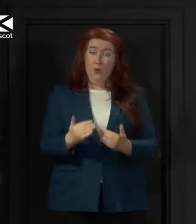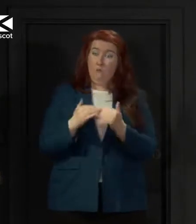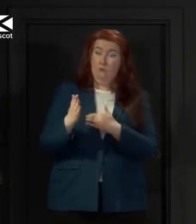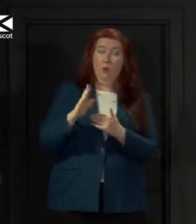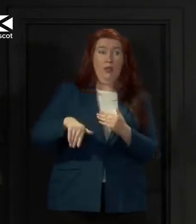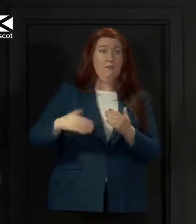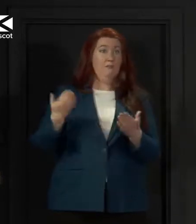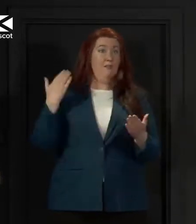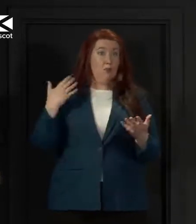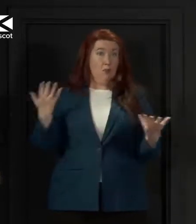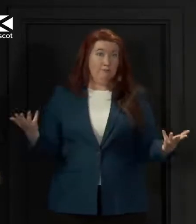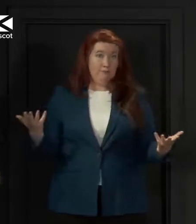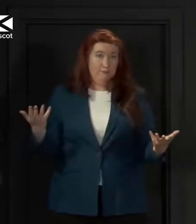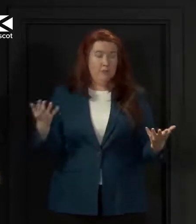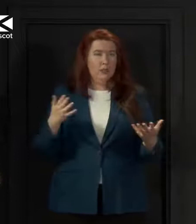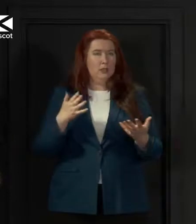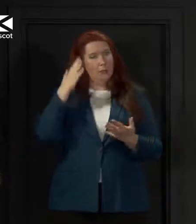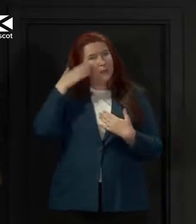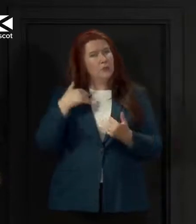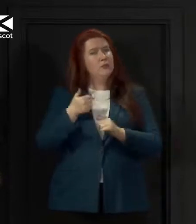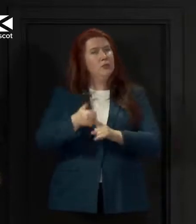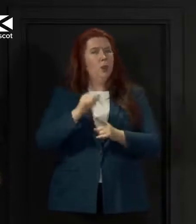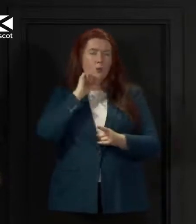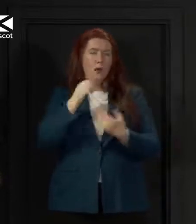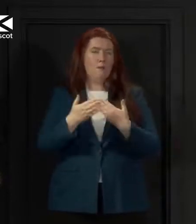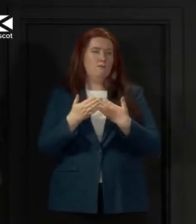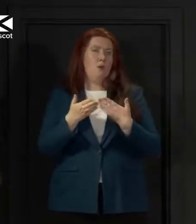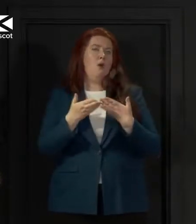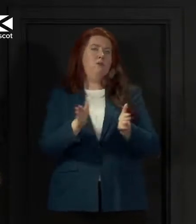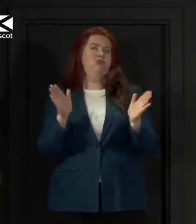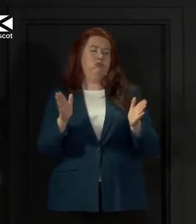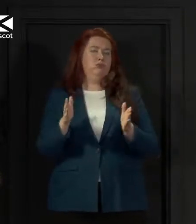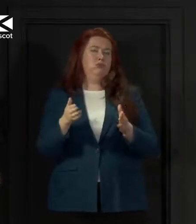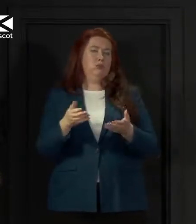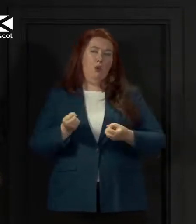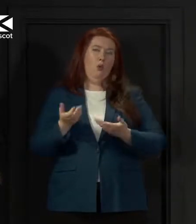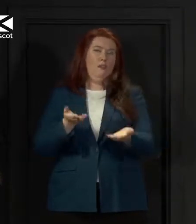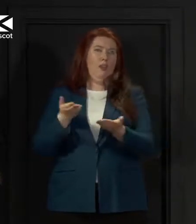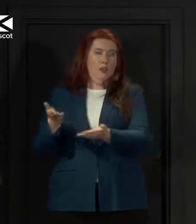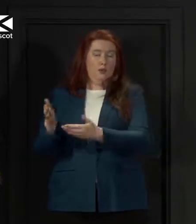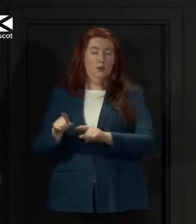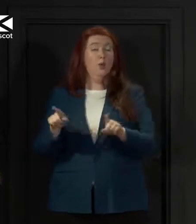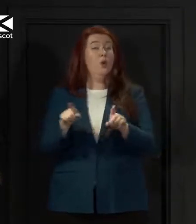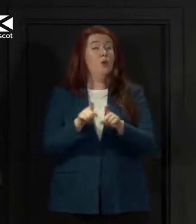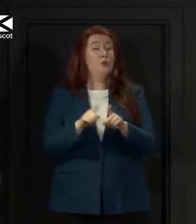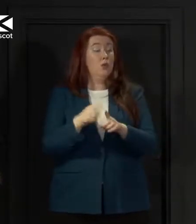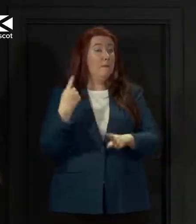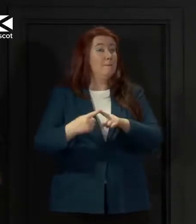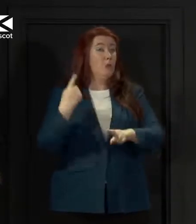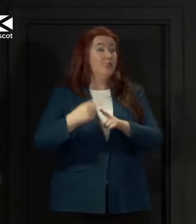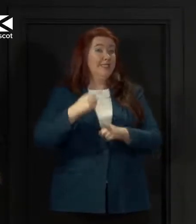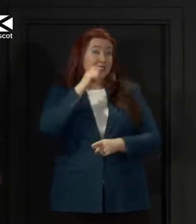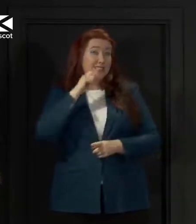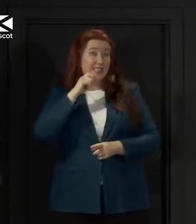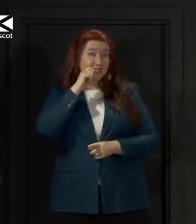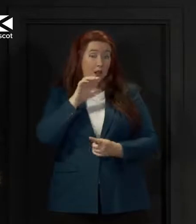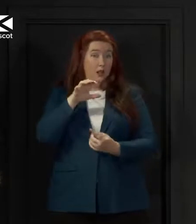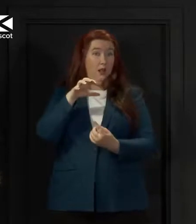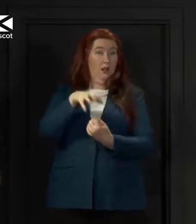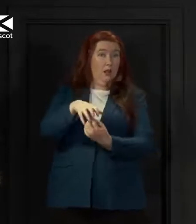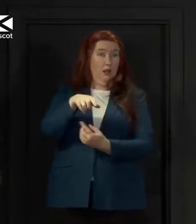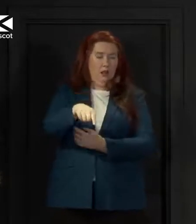ever, will be made more widely available. And the care offered at emergency dental hubs will expand